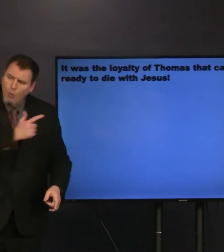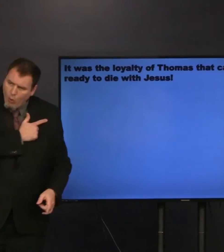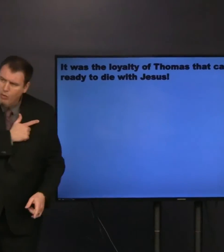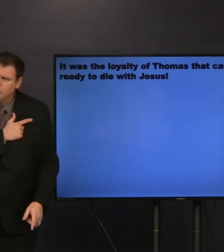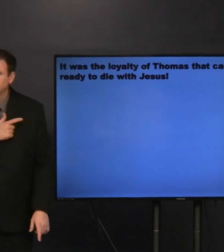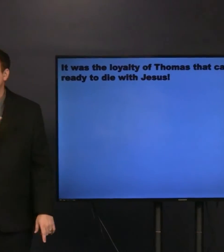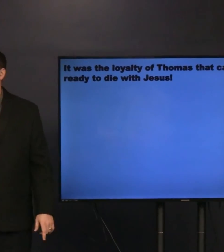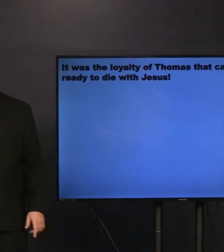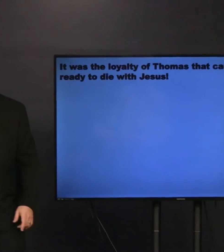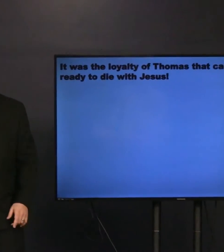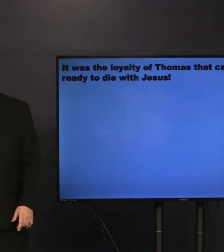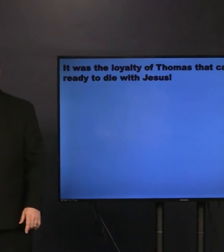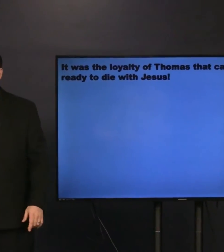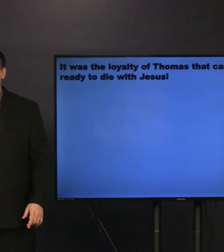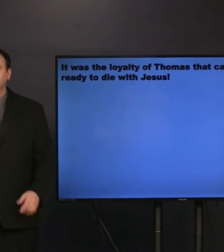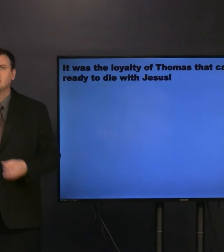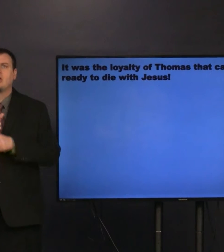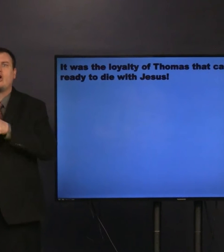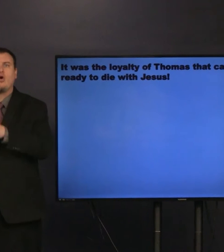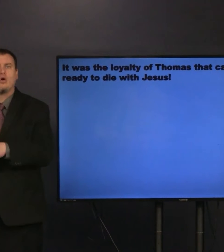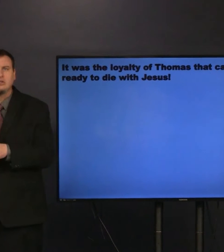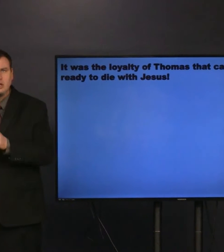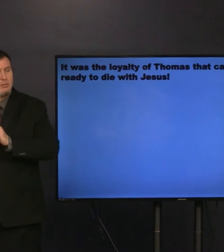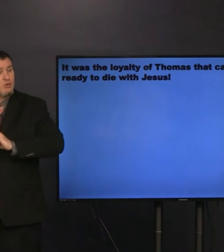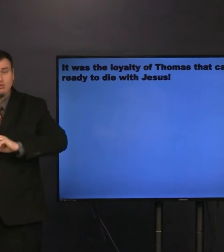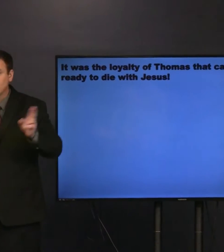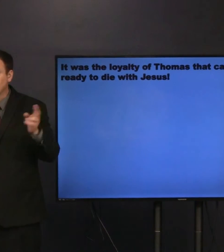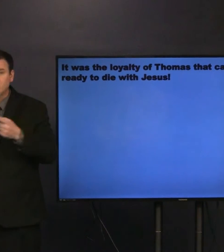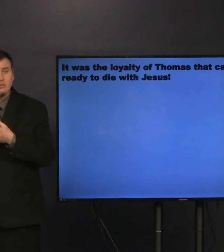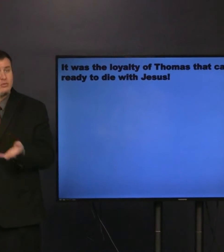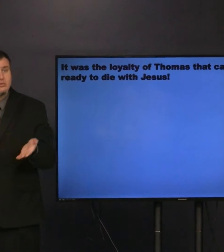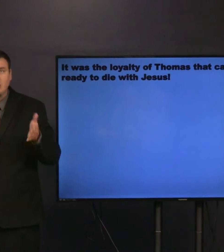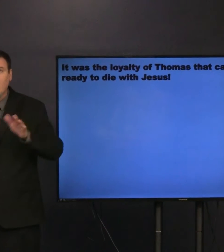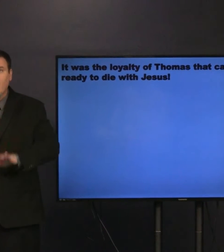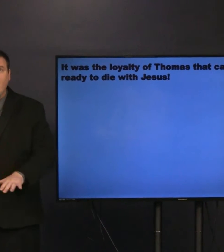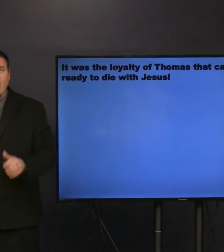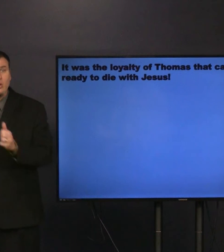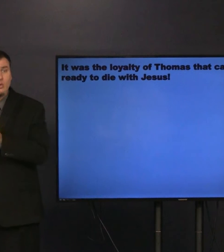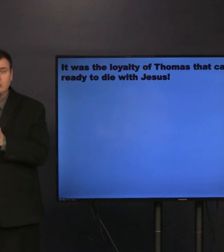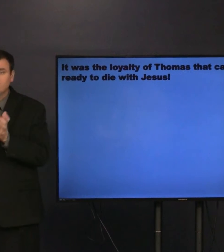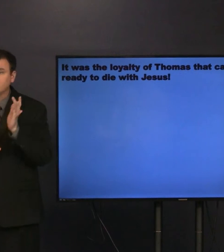it was the loyalty of Thomas that caused him to be ready to die with Jesus.